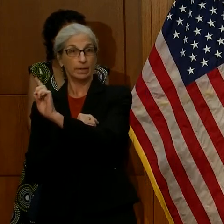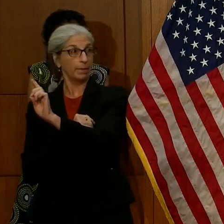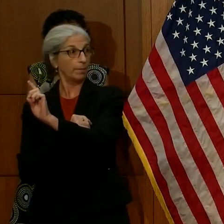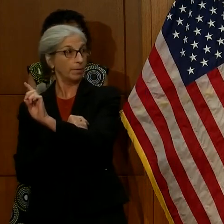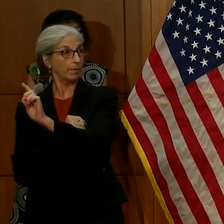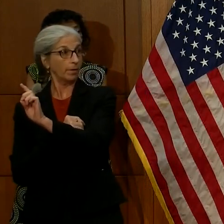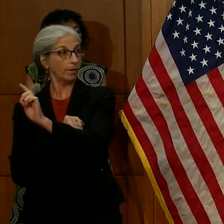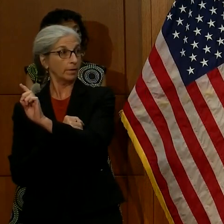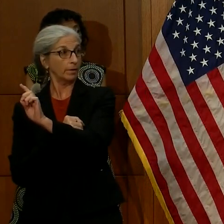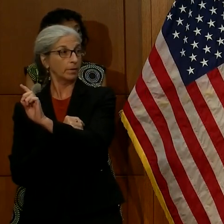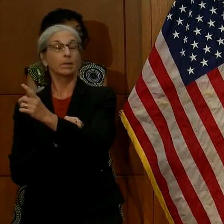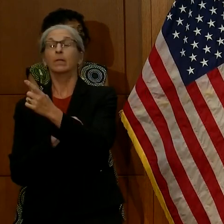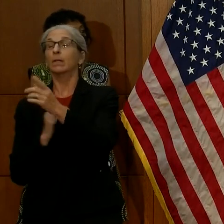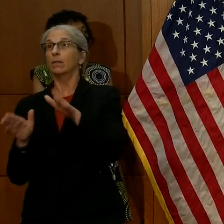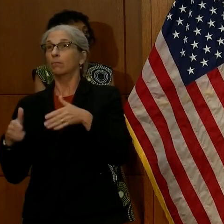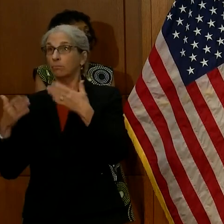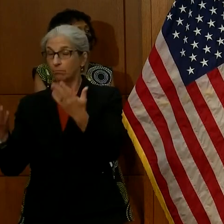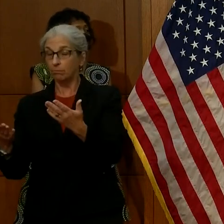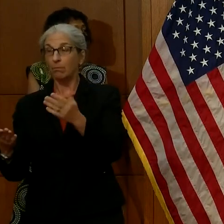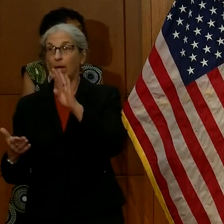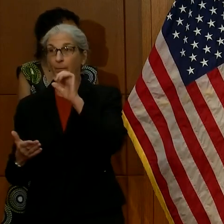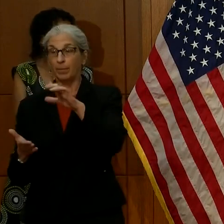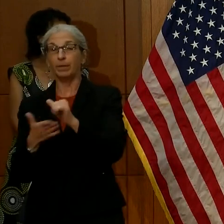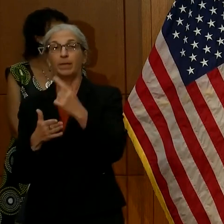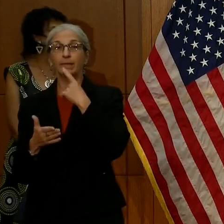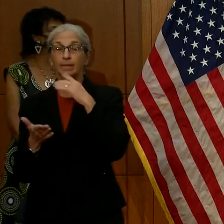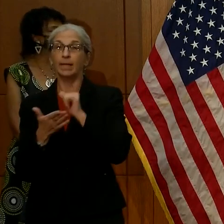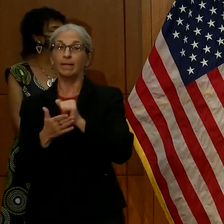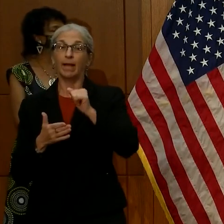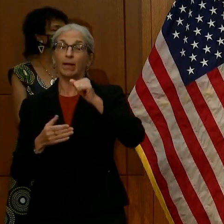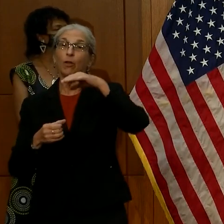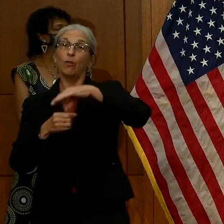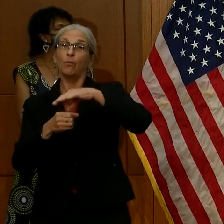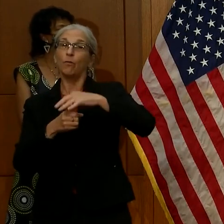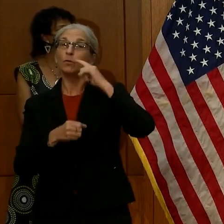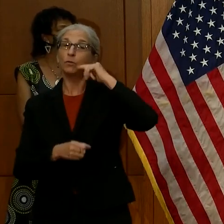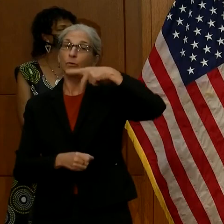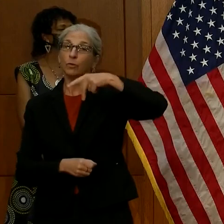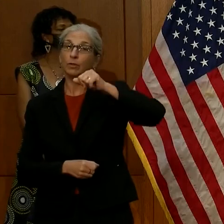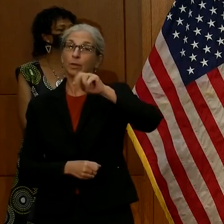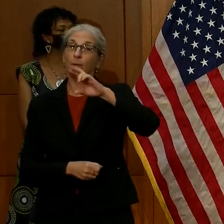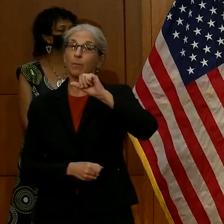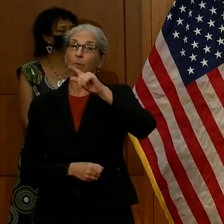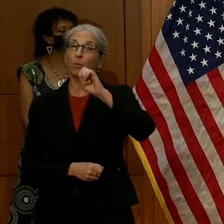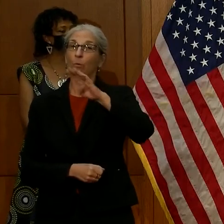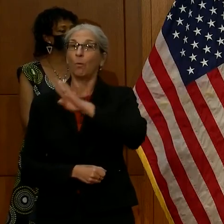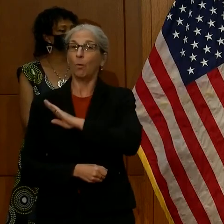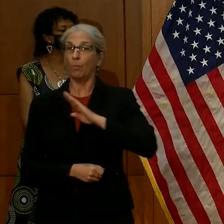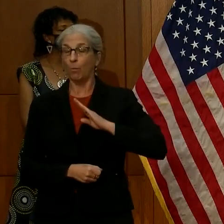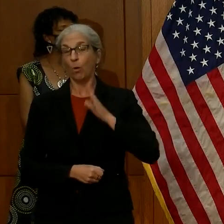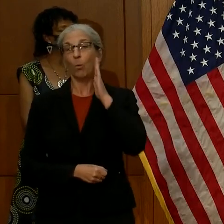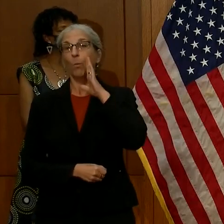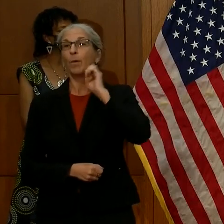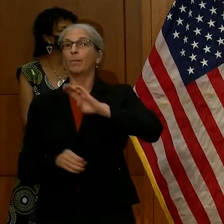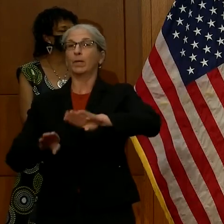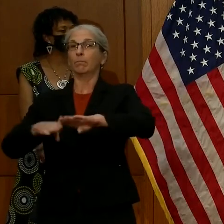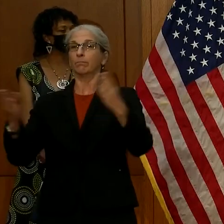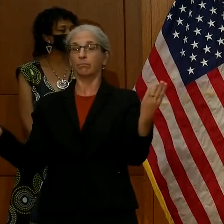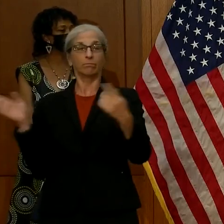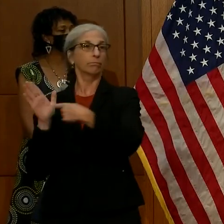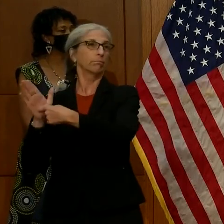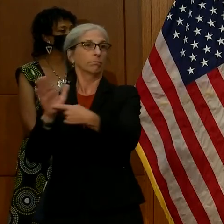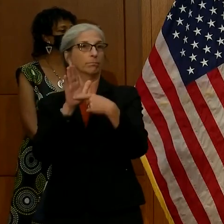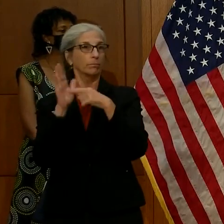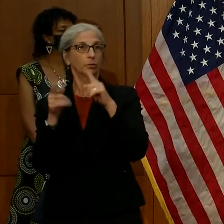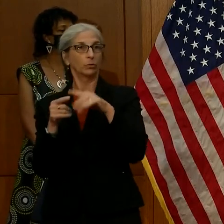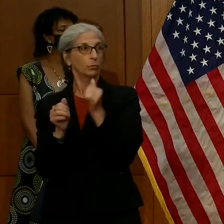parole board public. Should those votes be public in your opinion and will you sign it if it gets to your desk? Yeah, again, Jackie, there's a whole lot